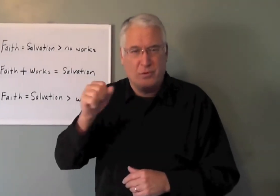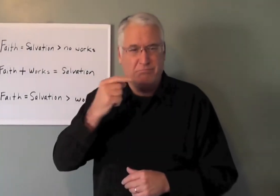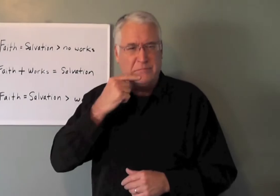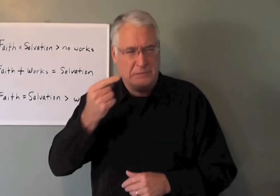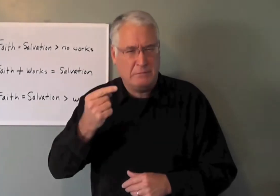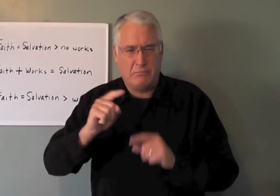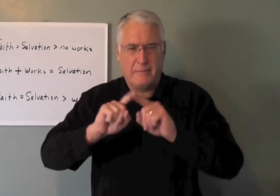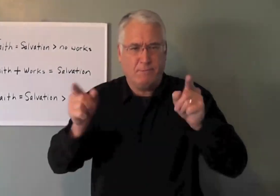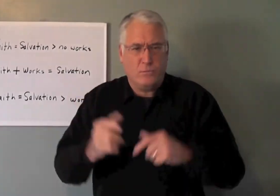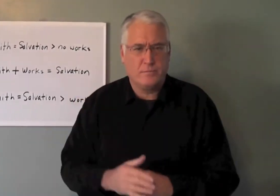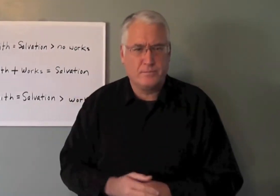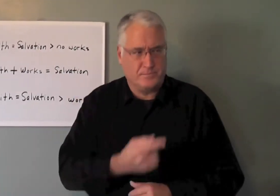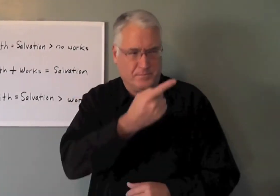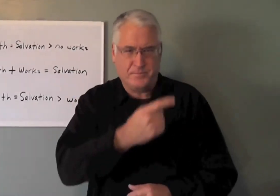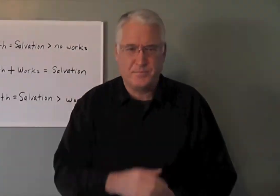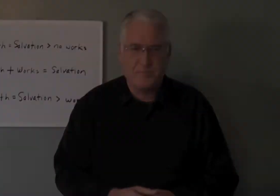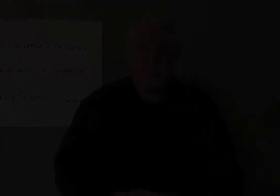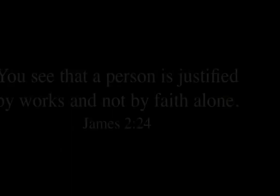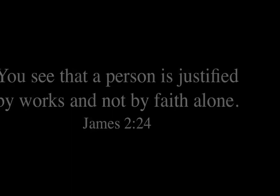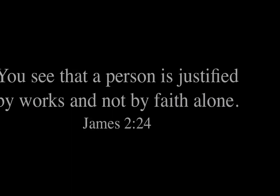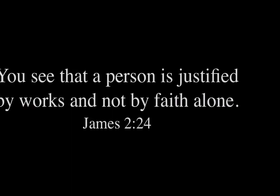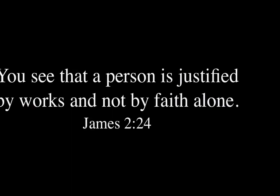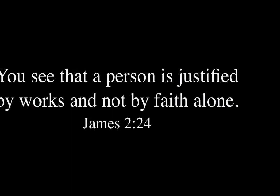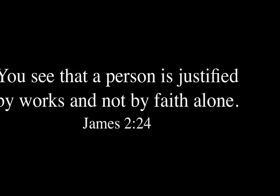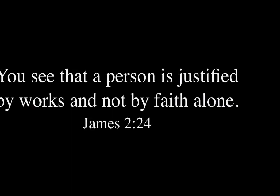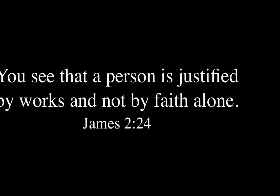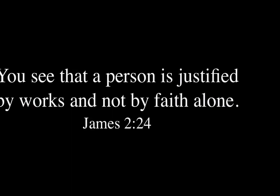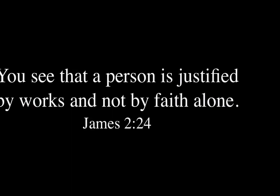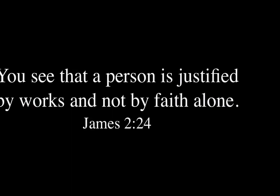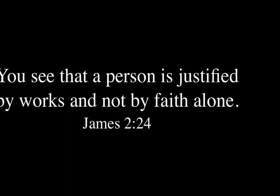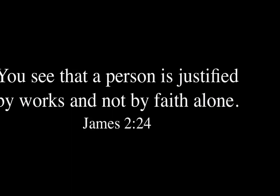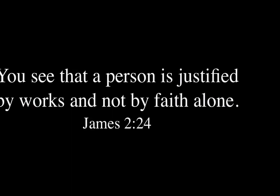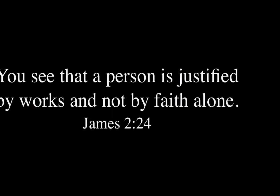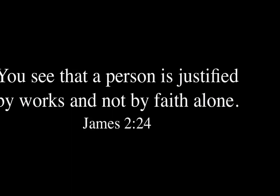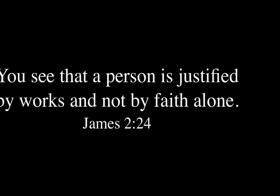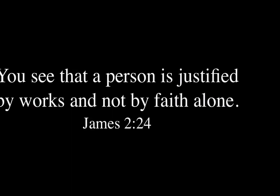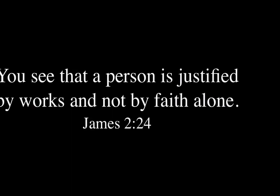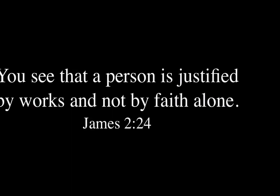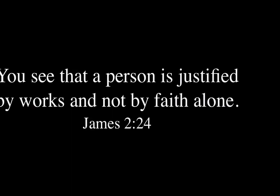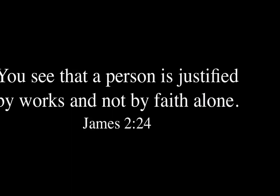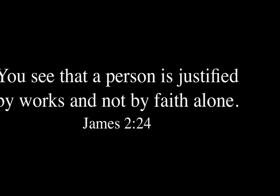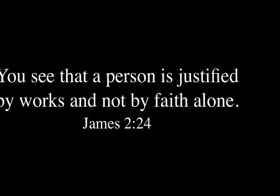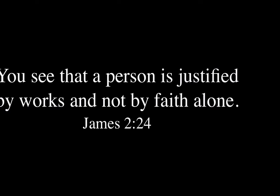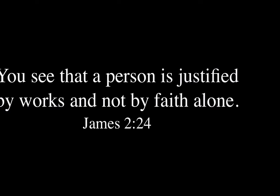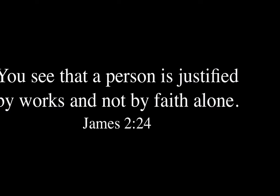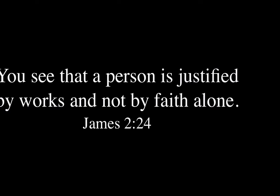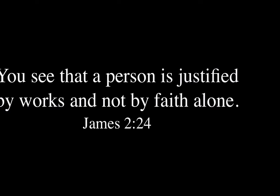James says something different. You see that a person is justified by works and not by faith alone.